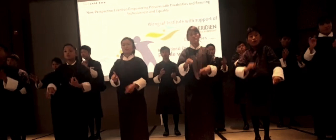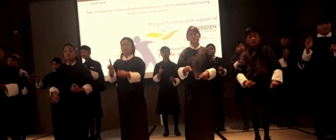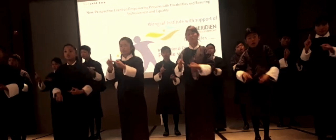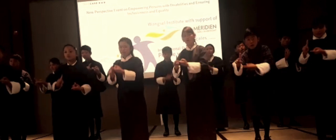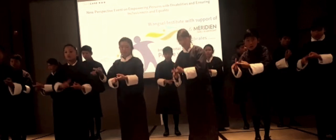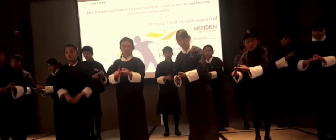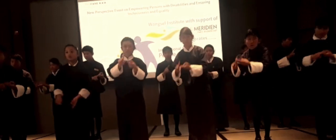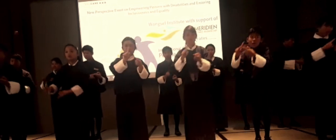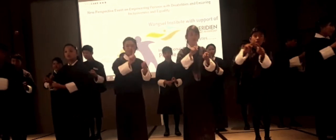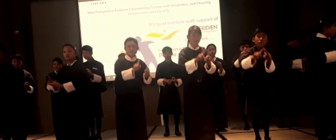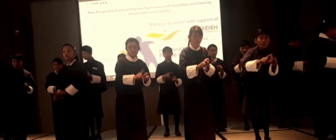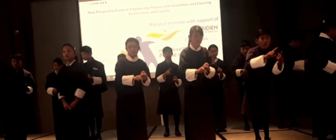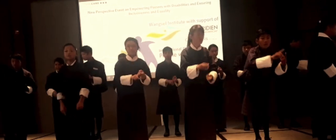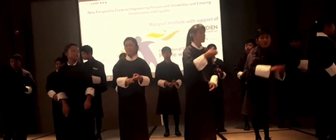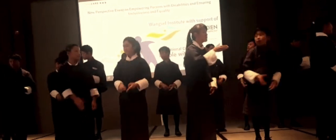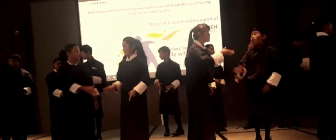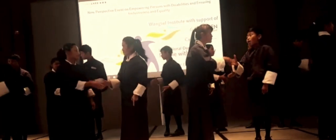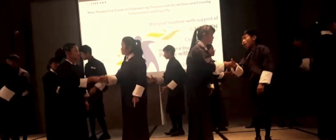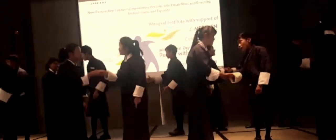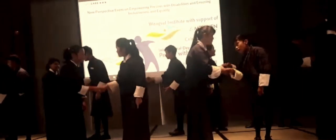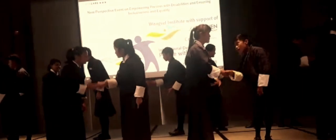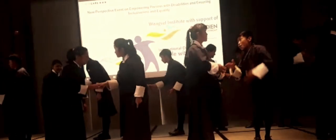hands, saying I'm with you,